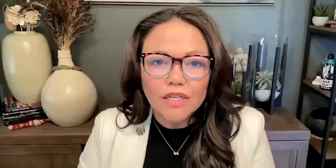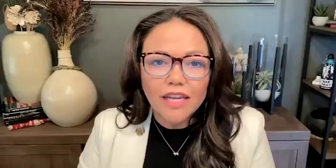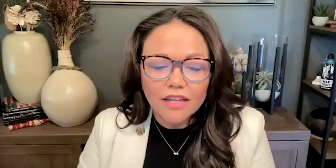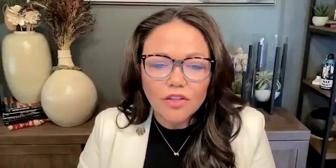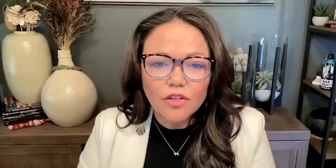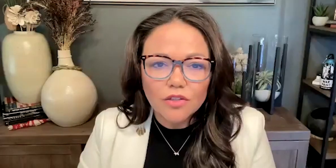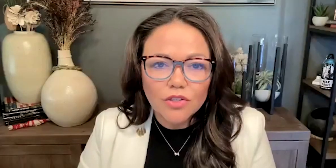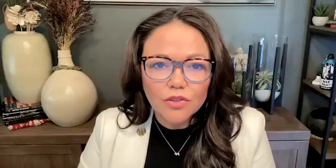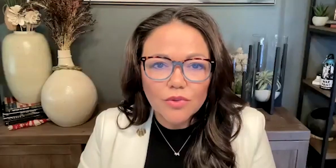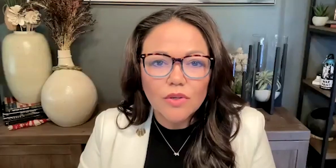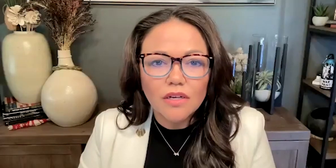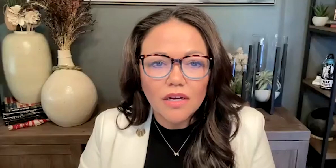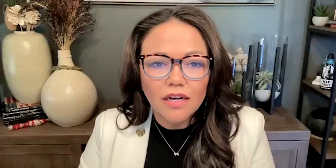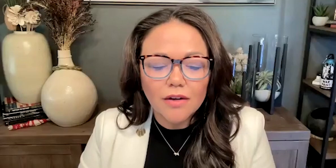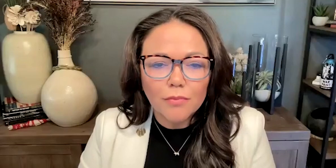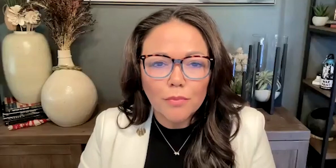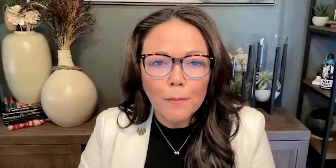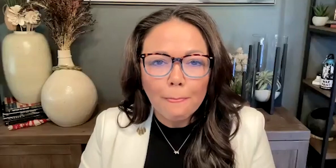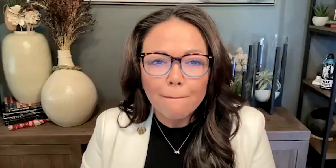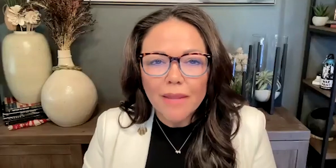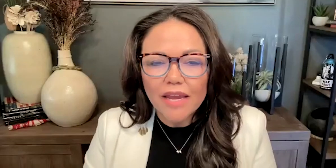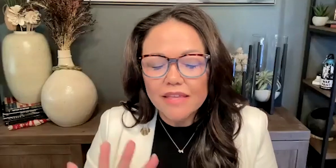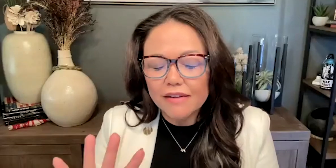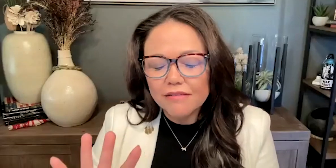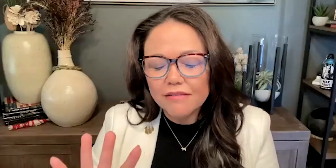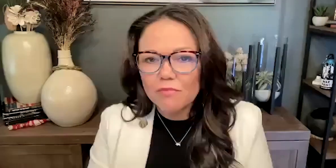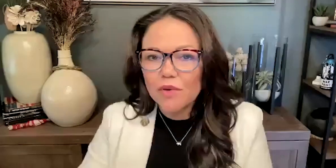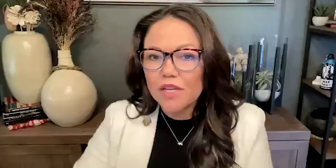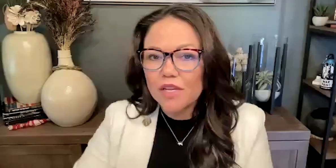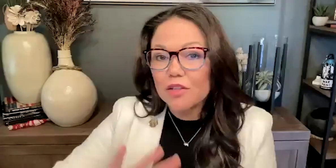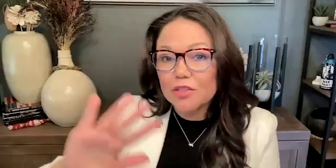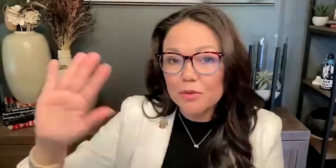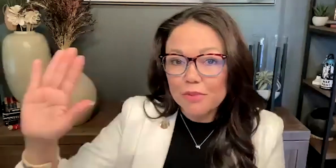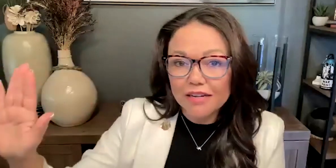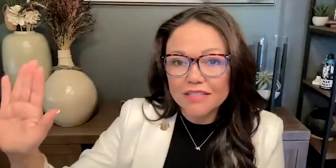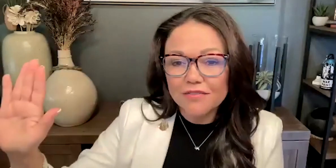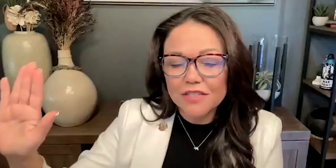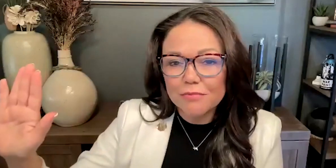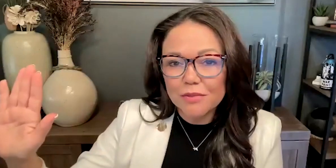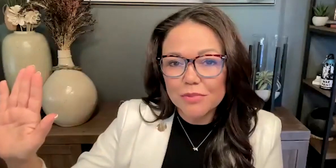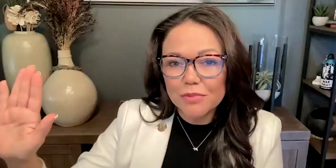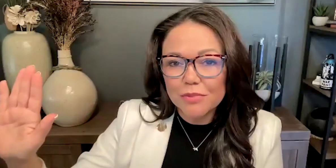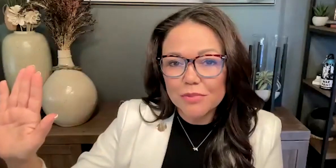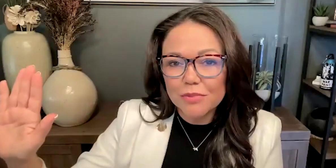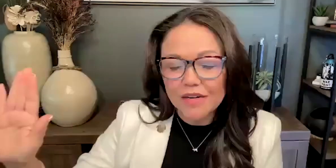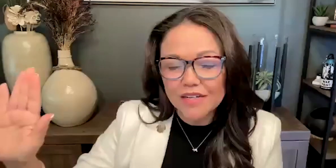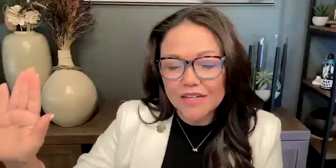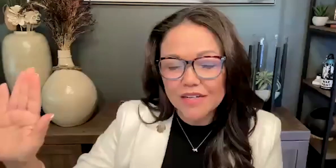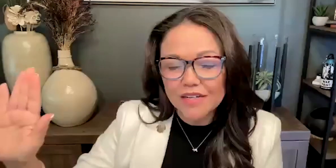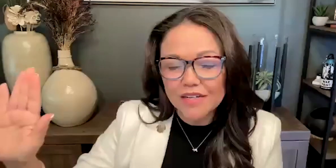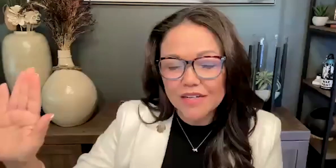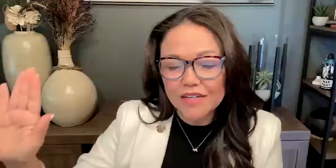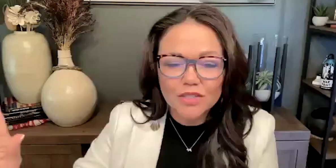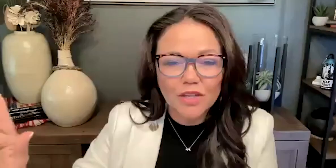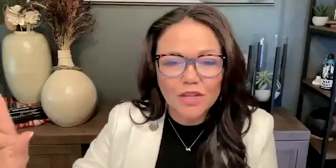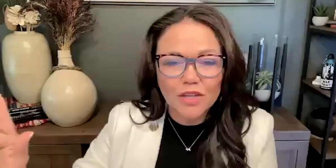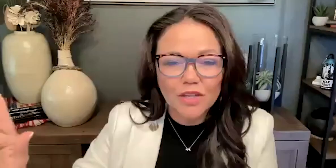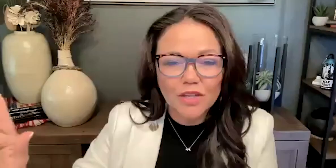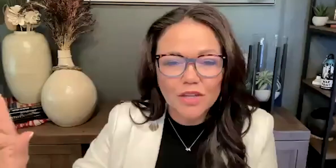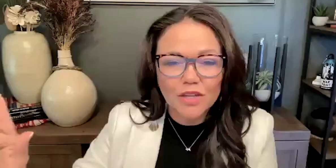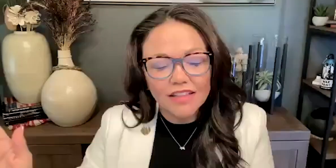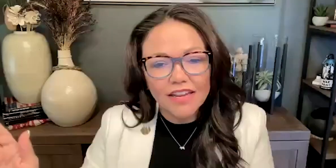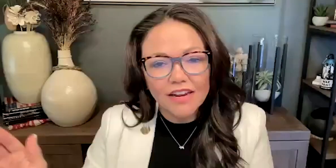we can look to, I think, we can look to the pockets of the deeply blue areas, San Francisco,